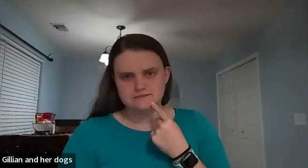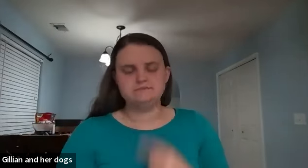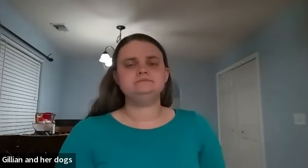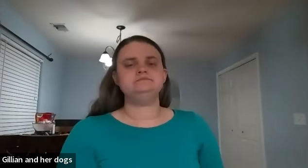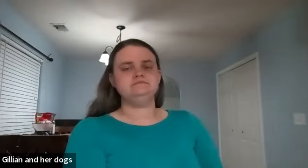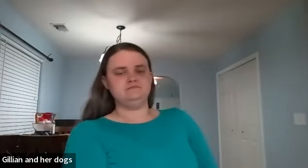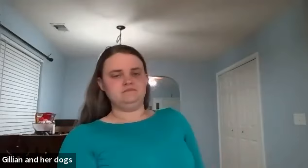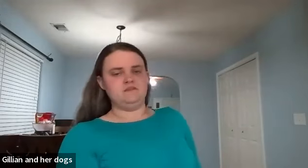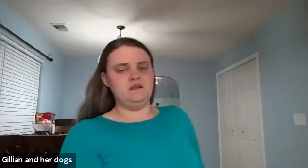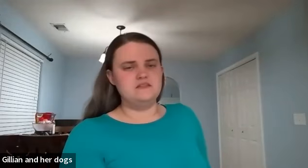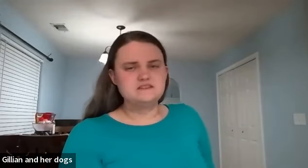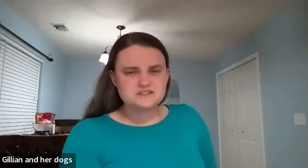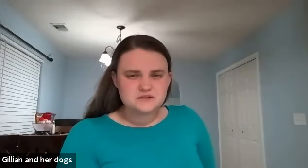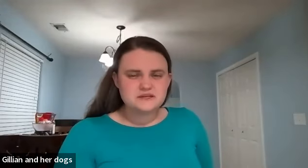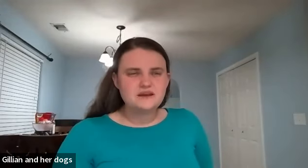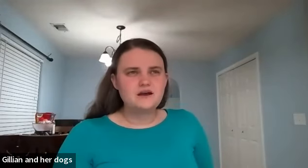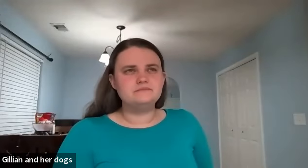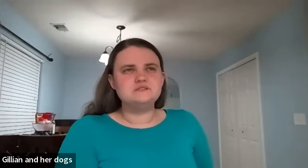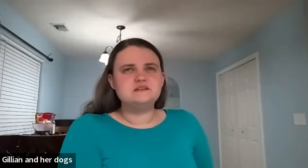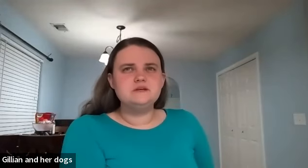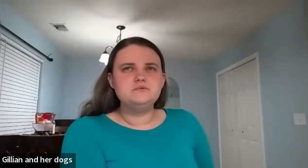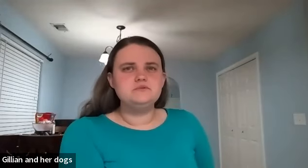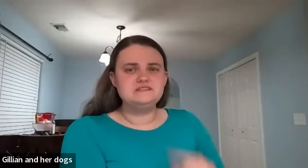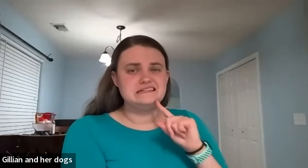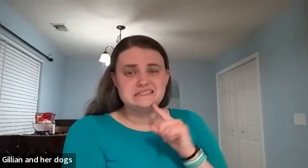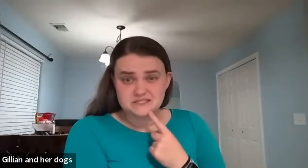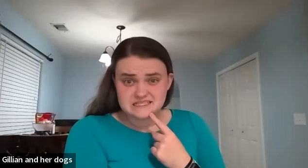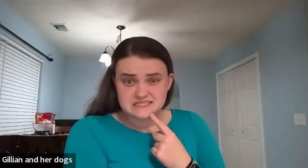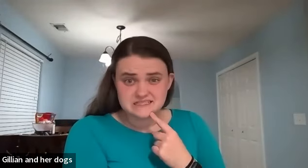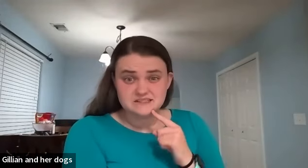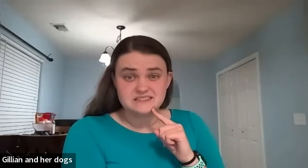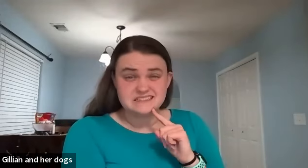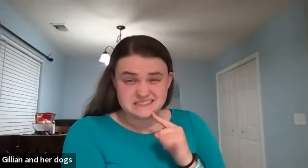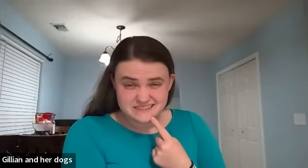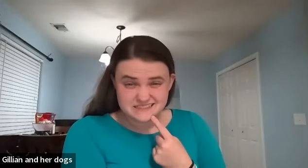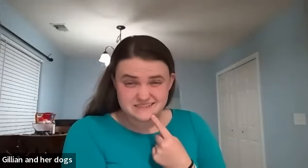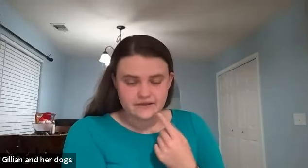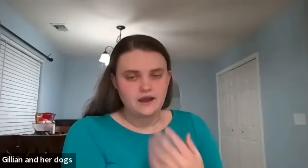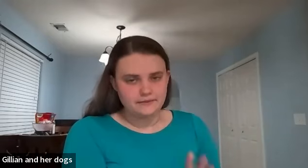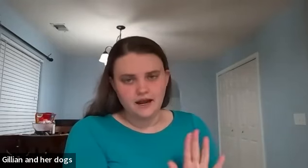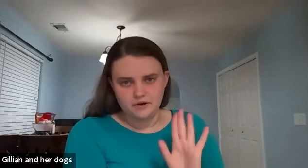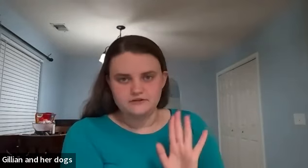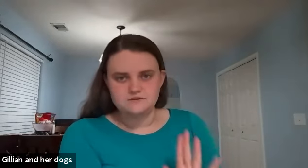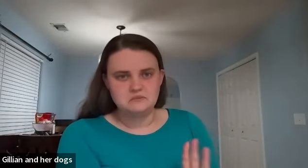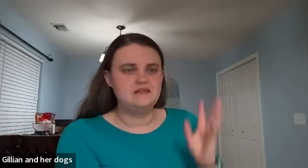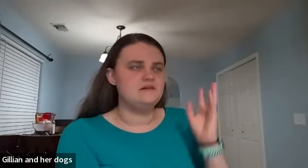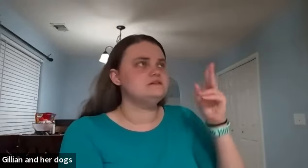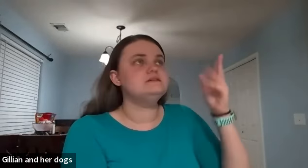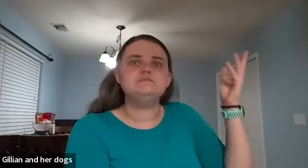this also can be um some people we use this like seriously seriously i'm one of those people i love how to say some